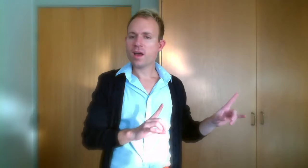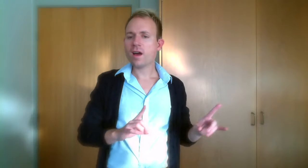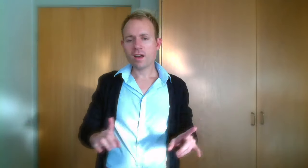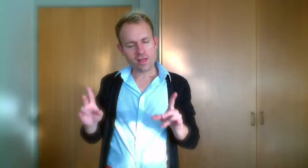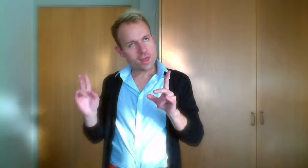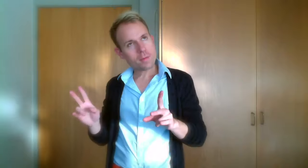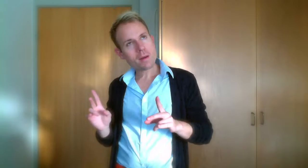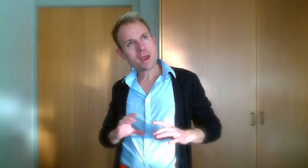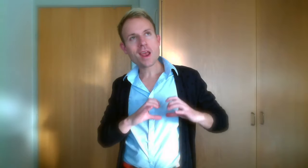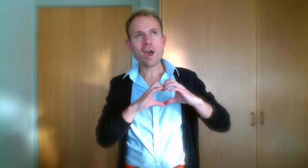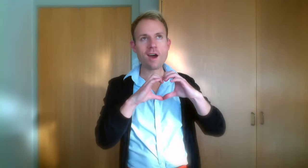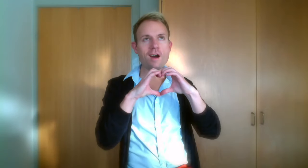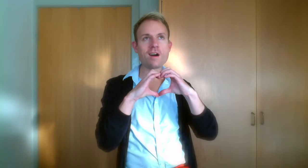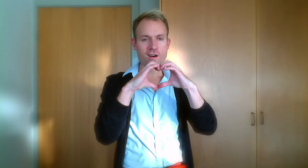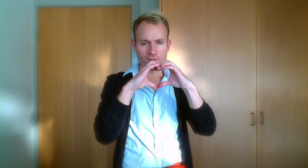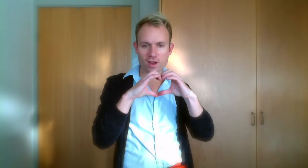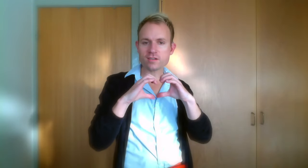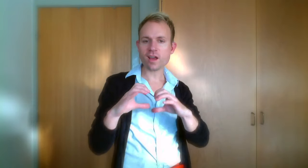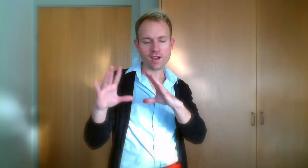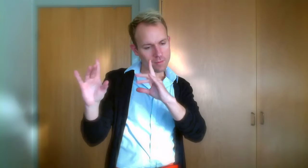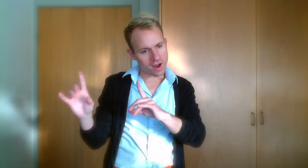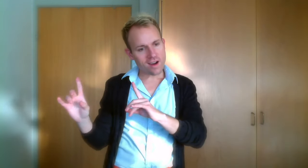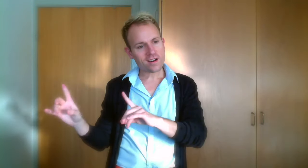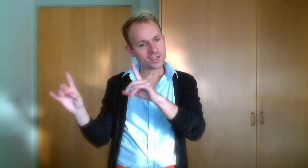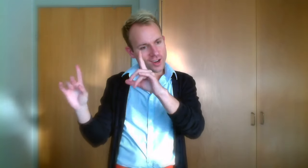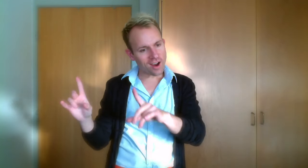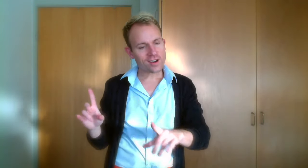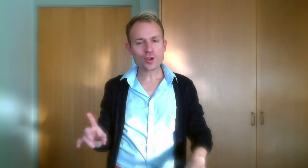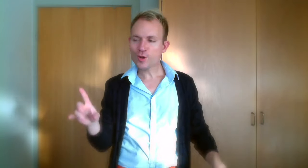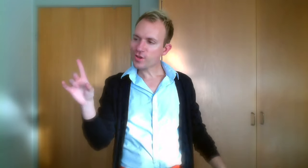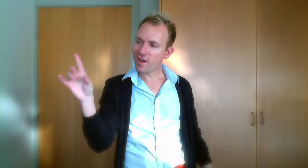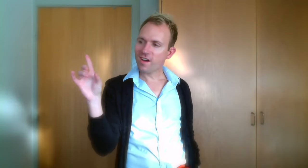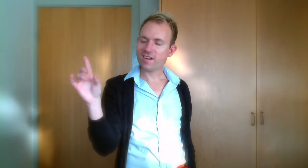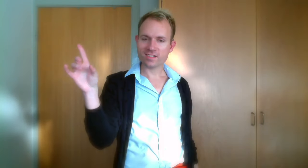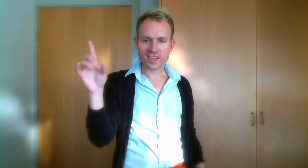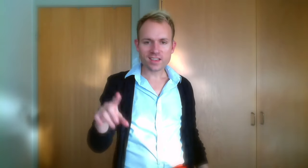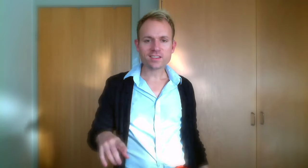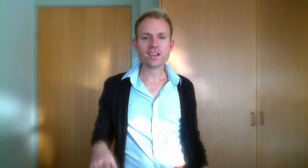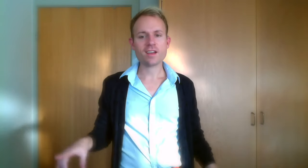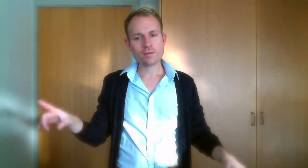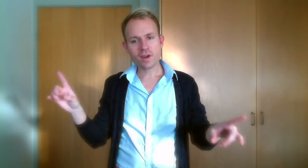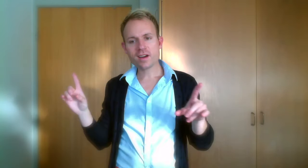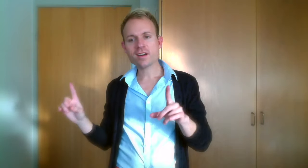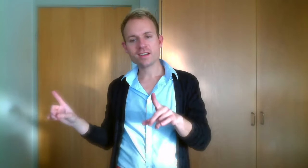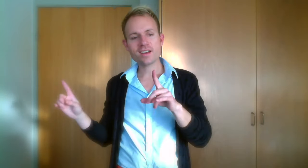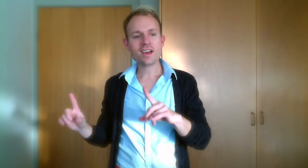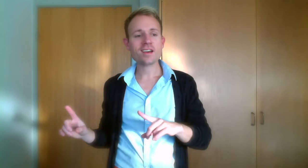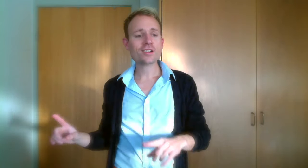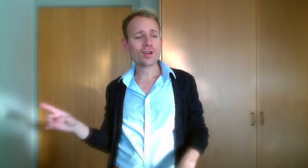name saying, you got to count my right Ain't even that the stars build down on me I would've made our love eternally